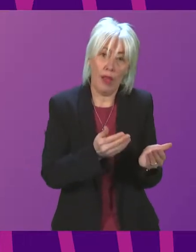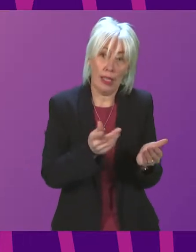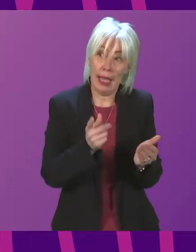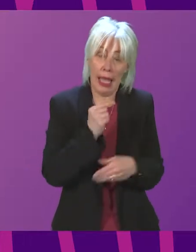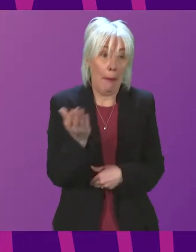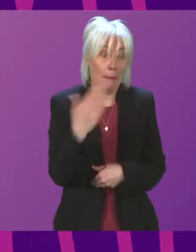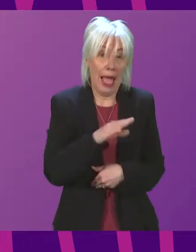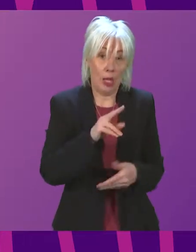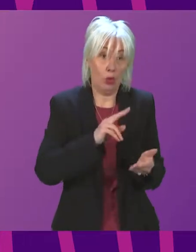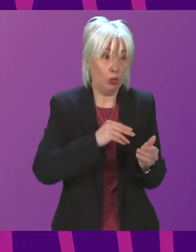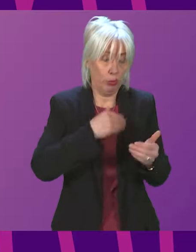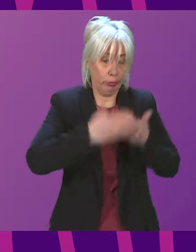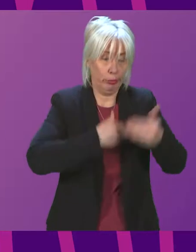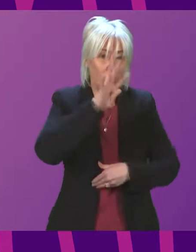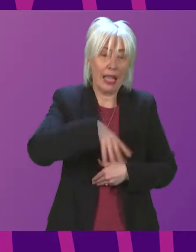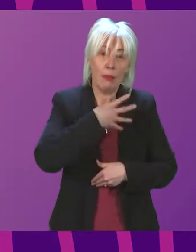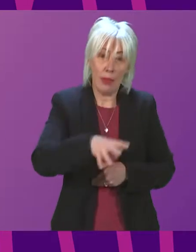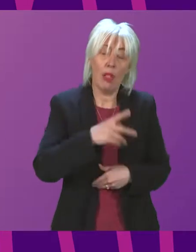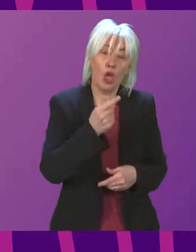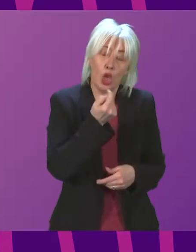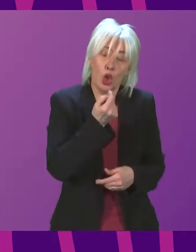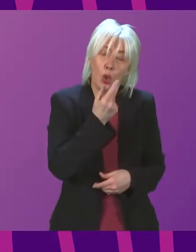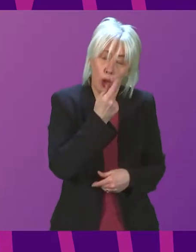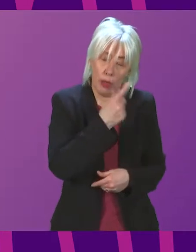at the earliest opportunity. Rosa Grant.